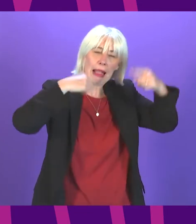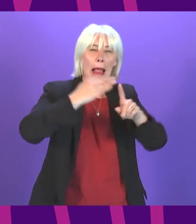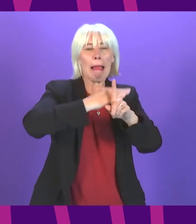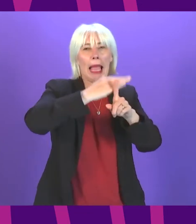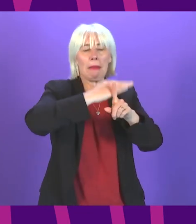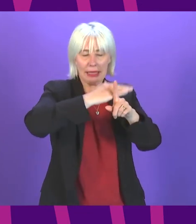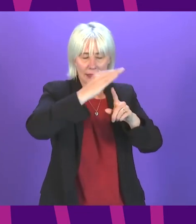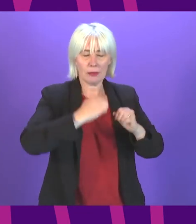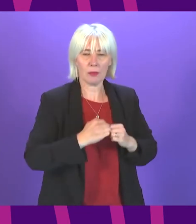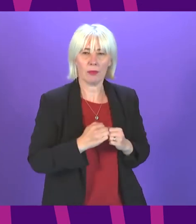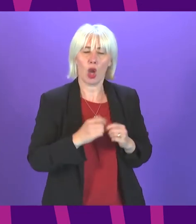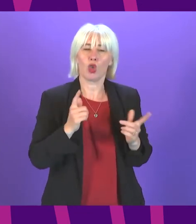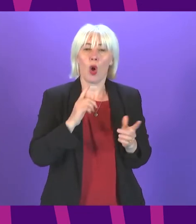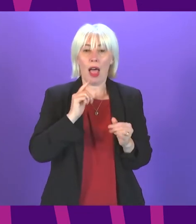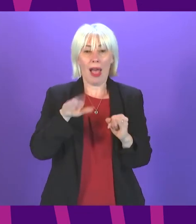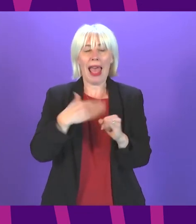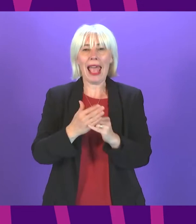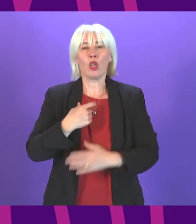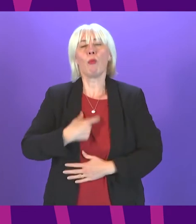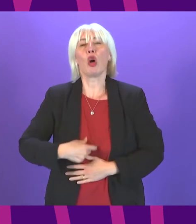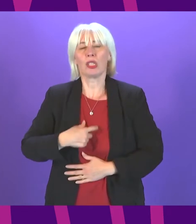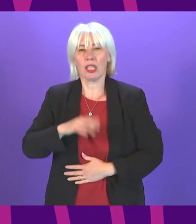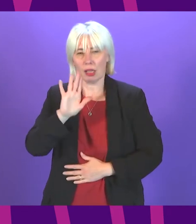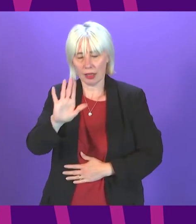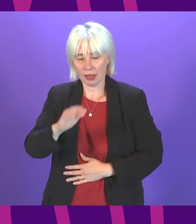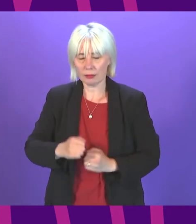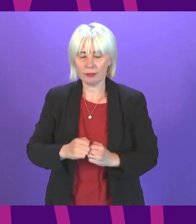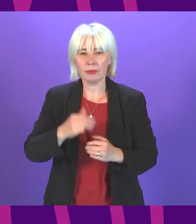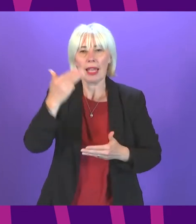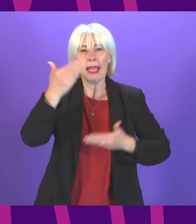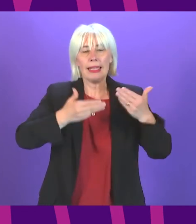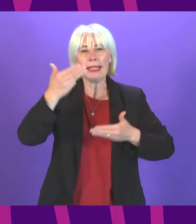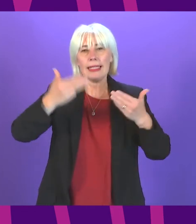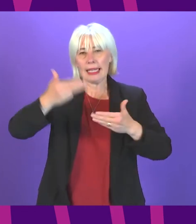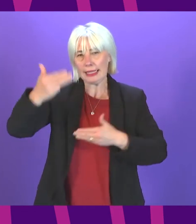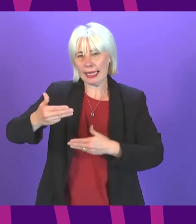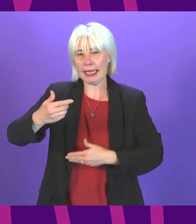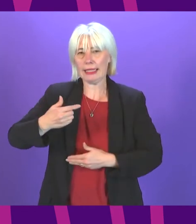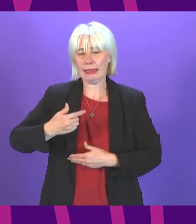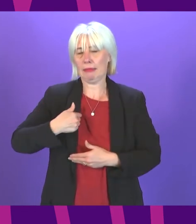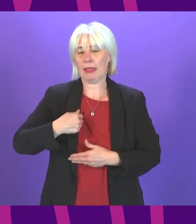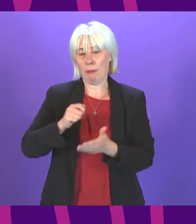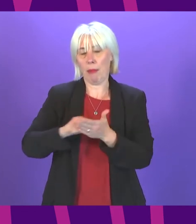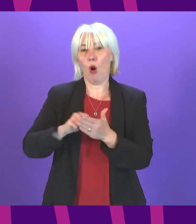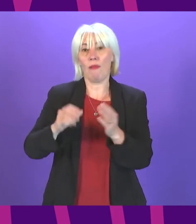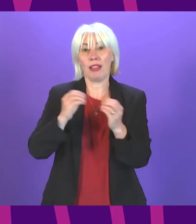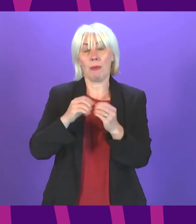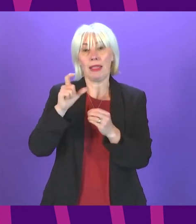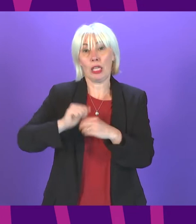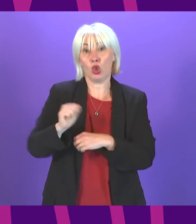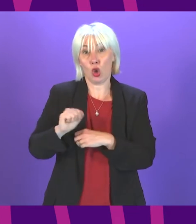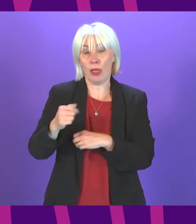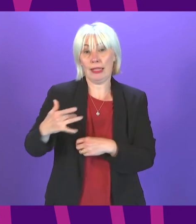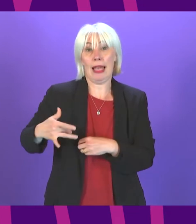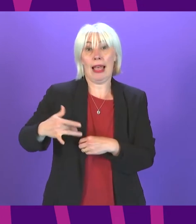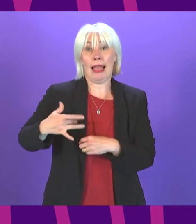leading officer I'm going to end on a very personal note in 1999 I sat in my office in BBC Scotland watching the live broadcast